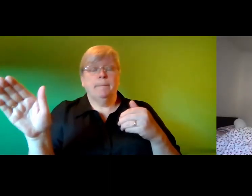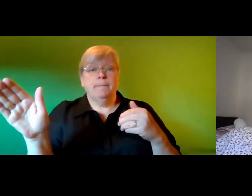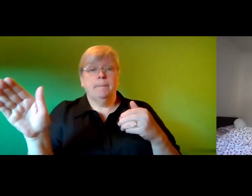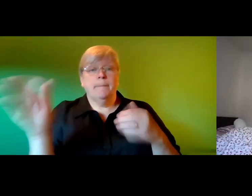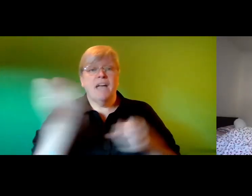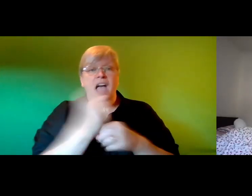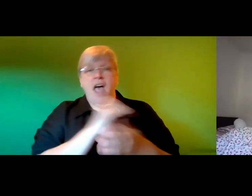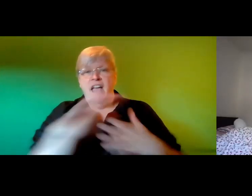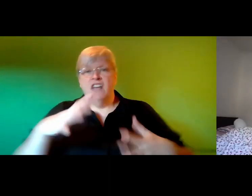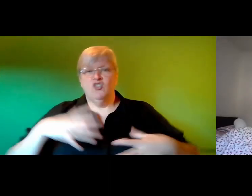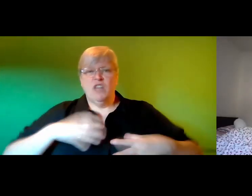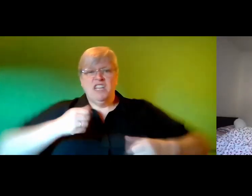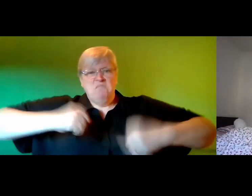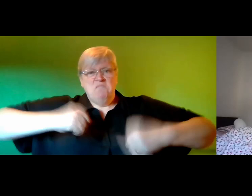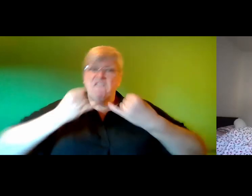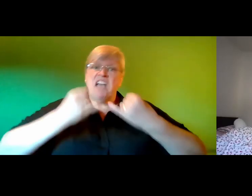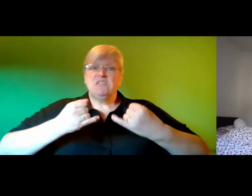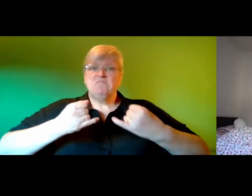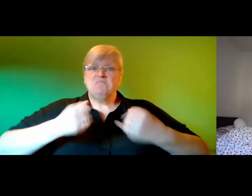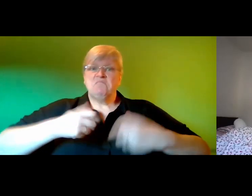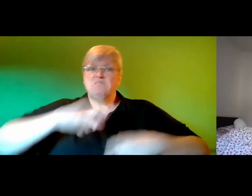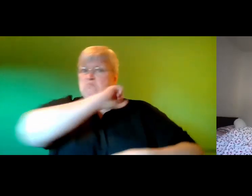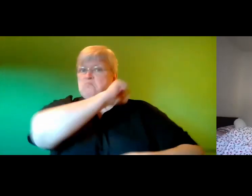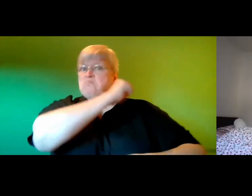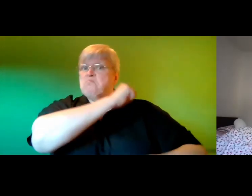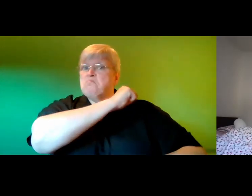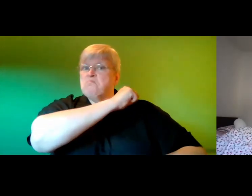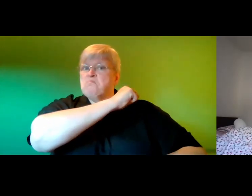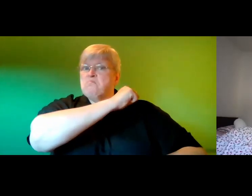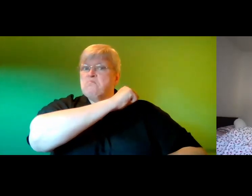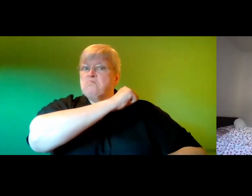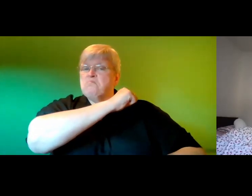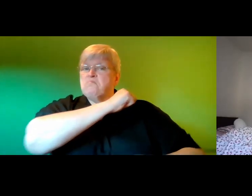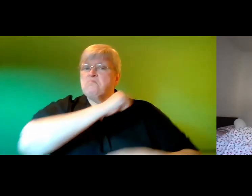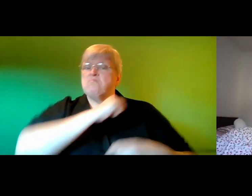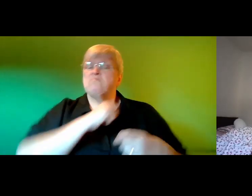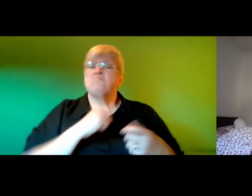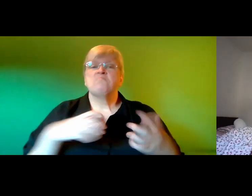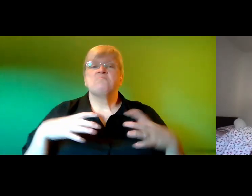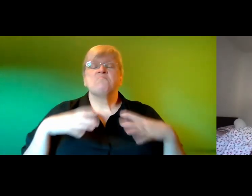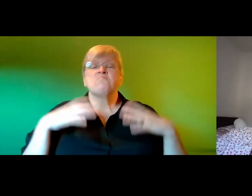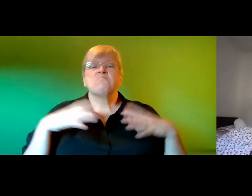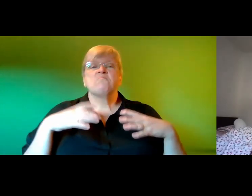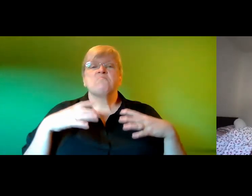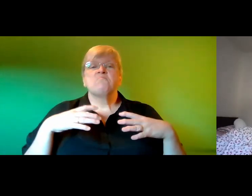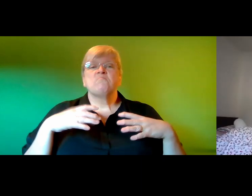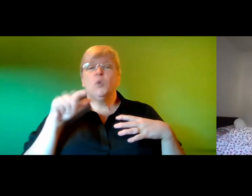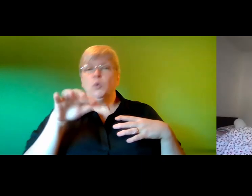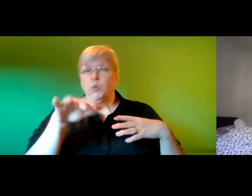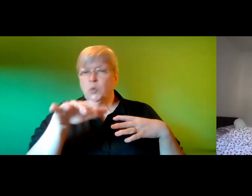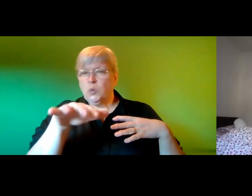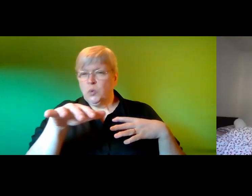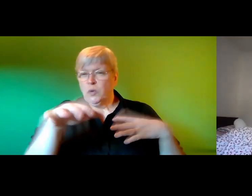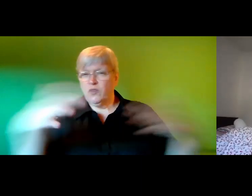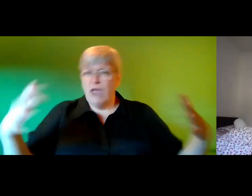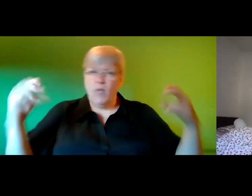a fighting stance hand itching toward the hilt of the sword of triumph that peeked over his broad shoulder there he was the